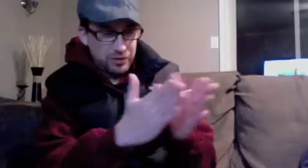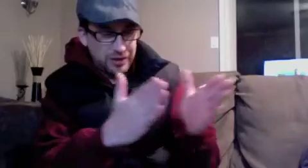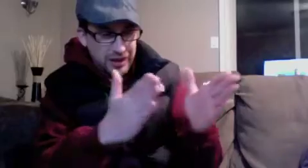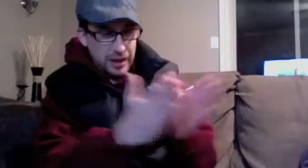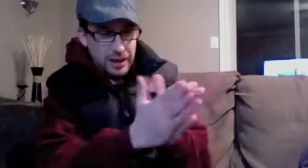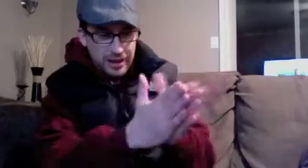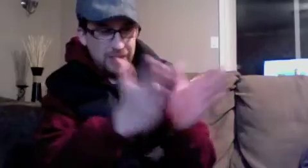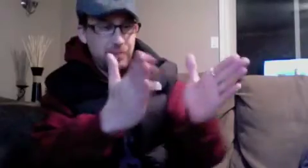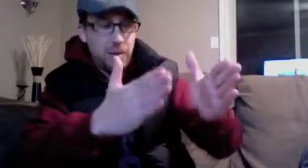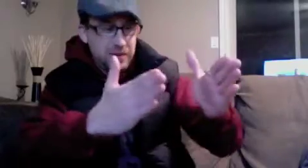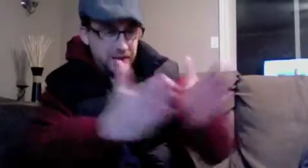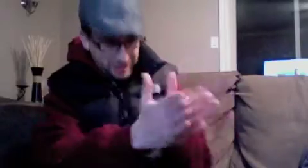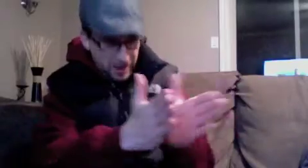What is love